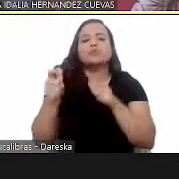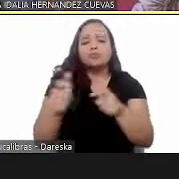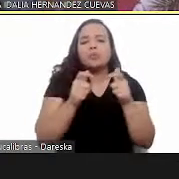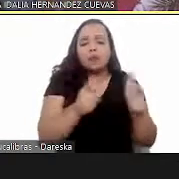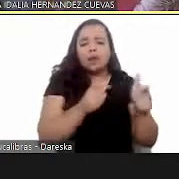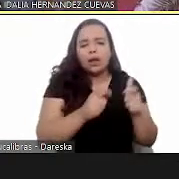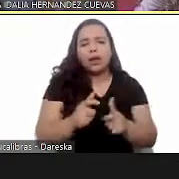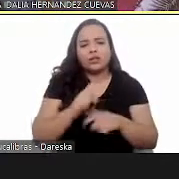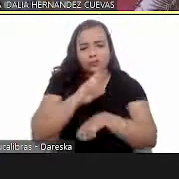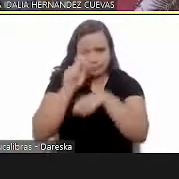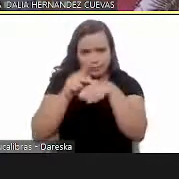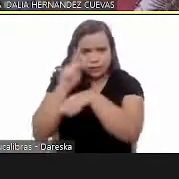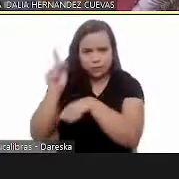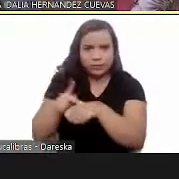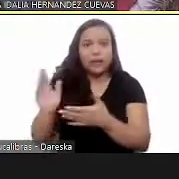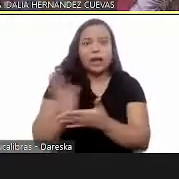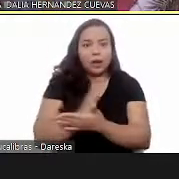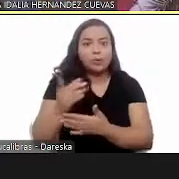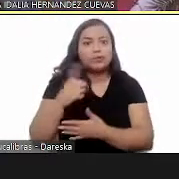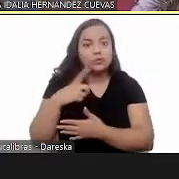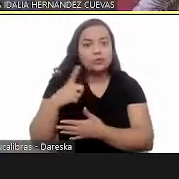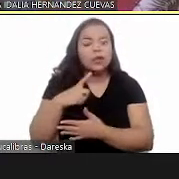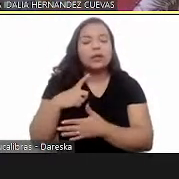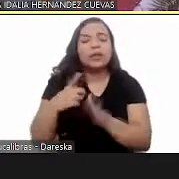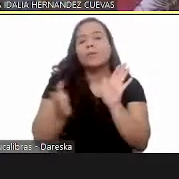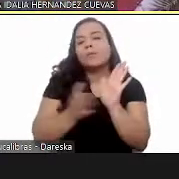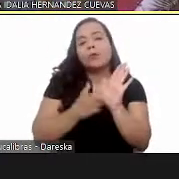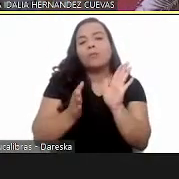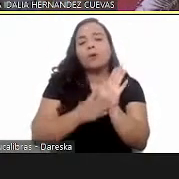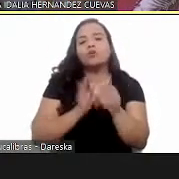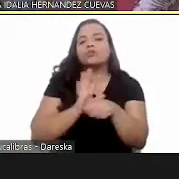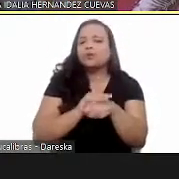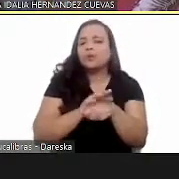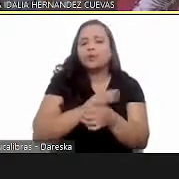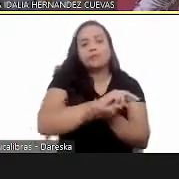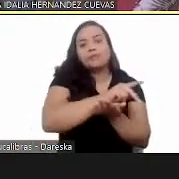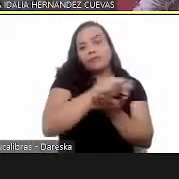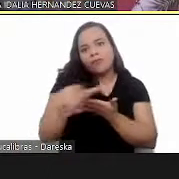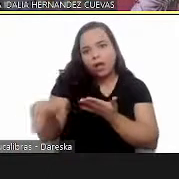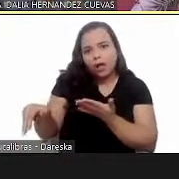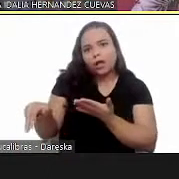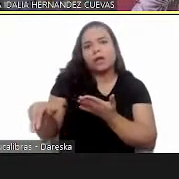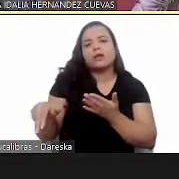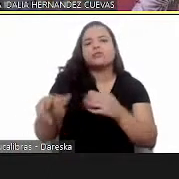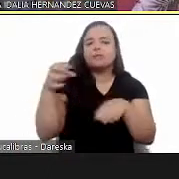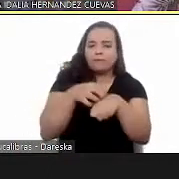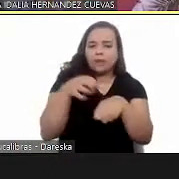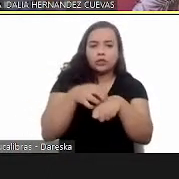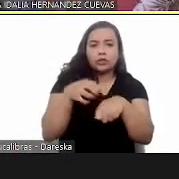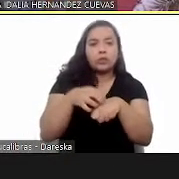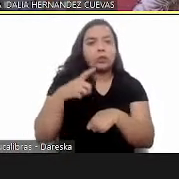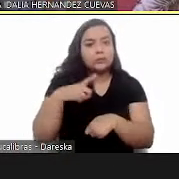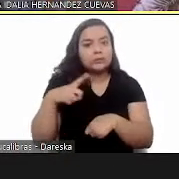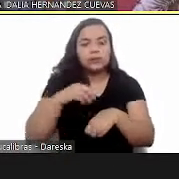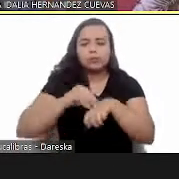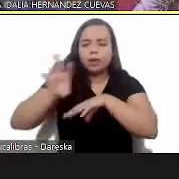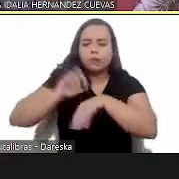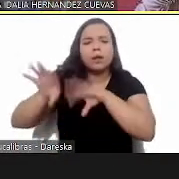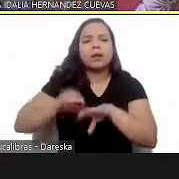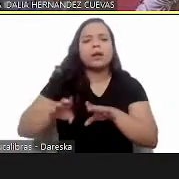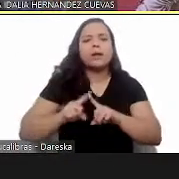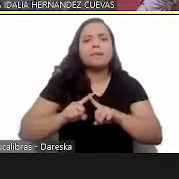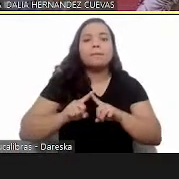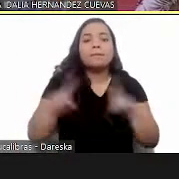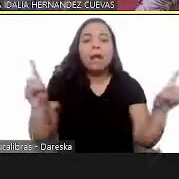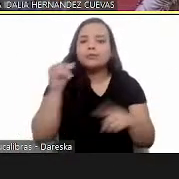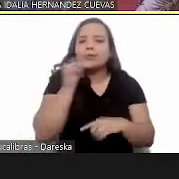where the budget is for several different uh vector borne diseases so if